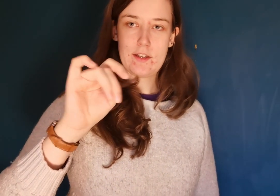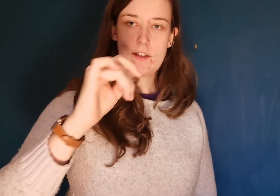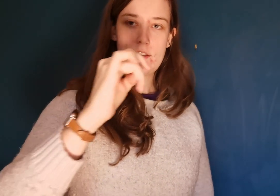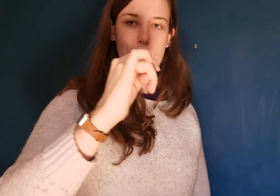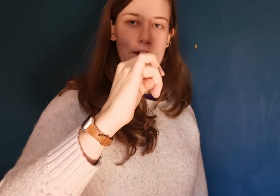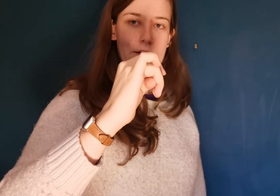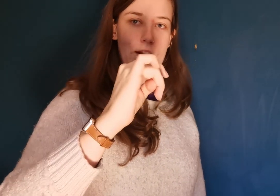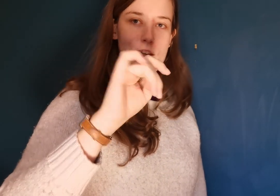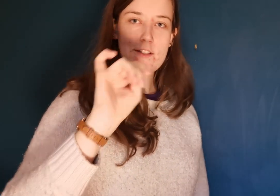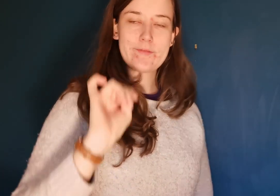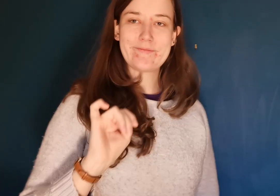All right.